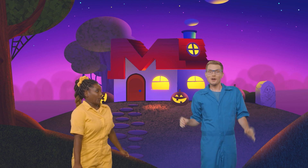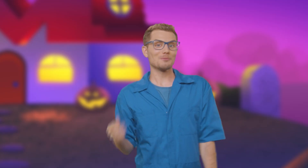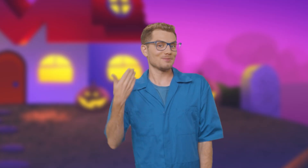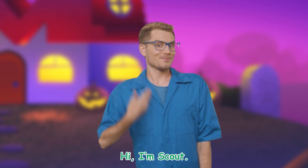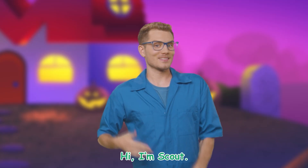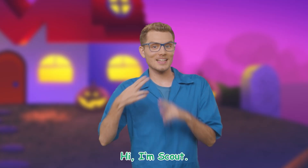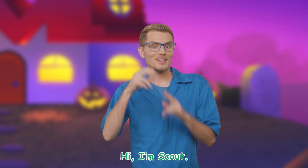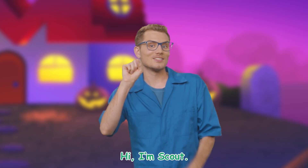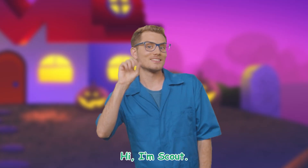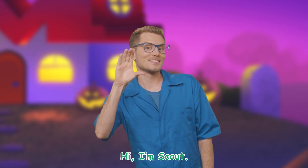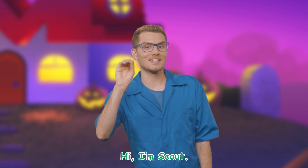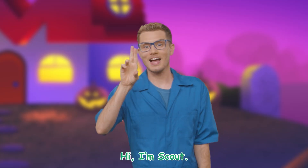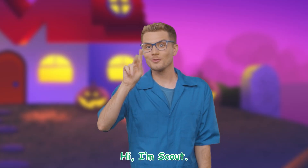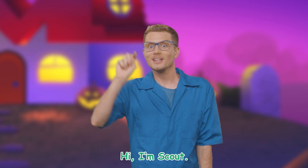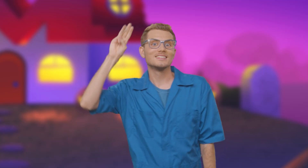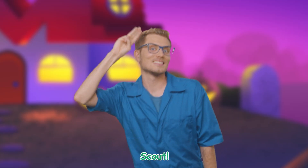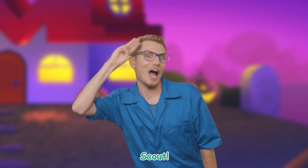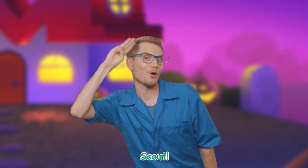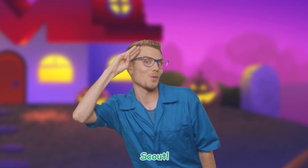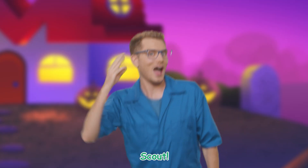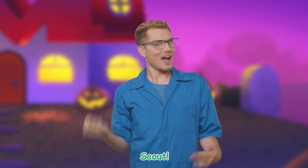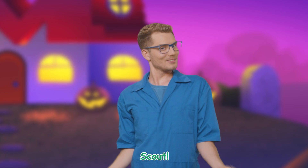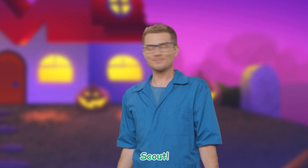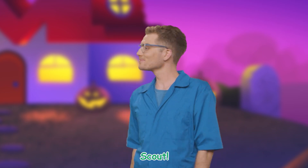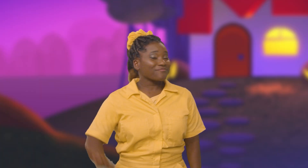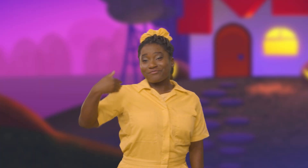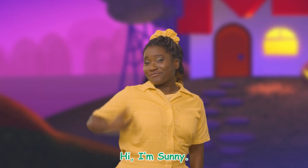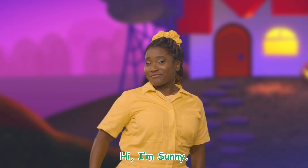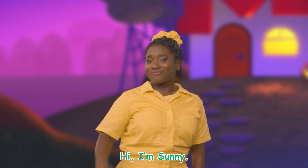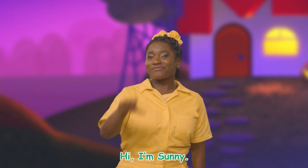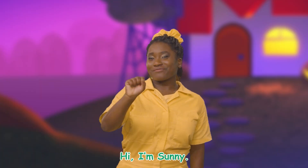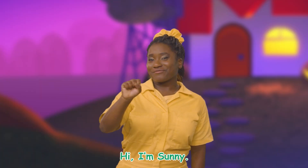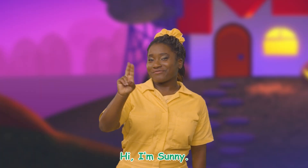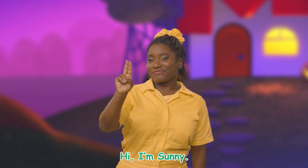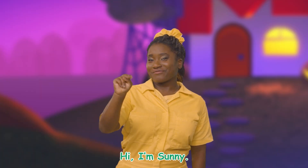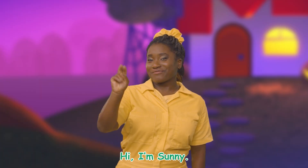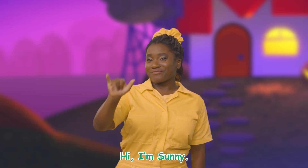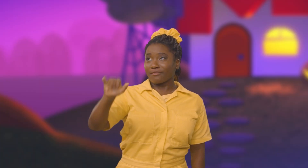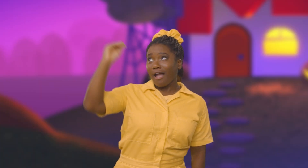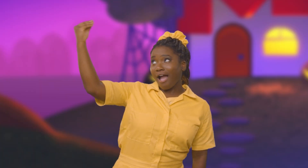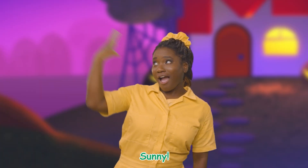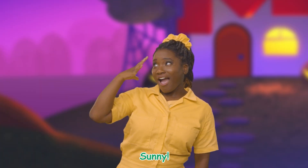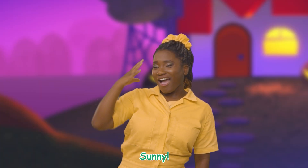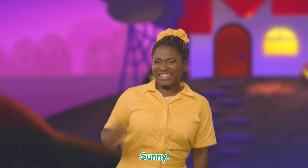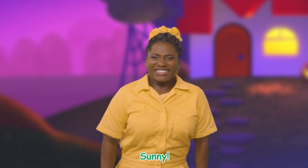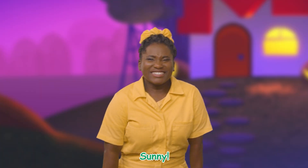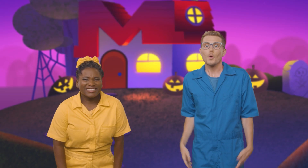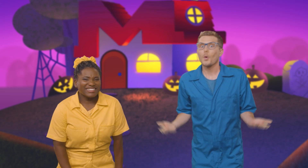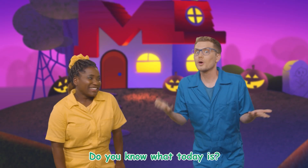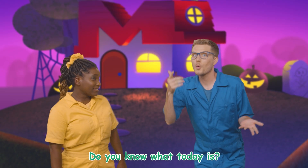Hi! I'm Scout! Scout! Hi! I'm Sunny! Sunny! Do